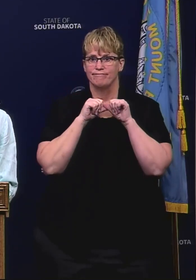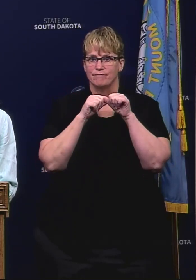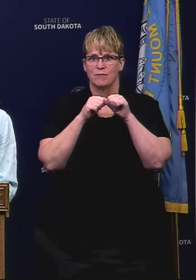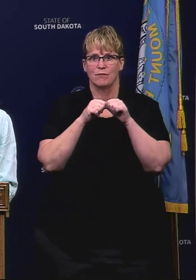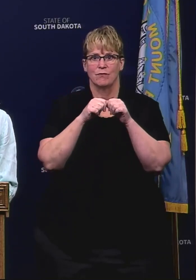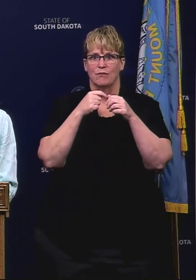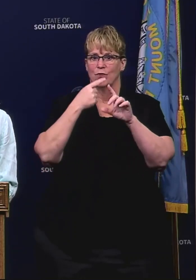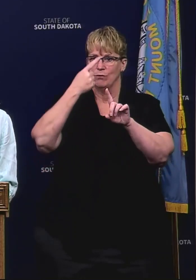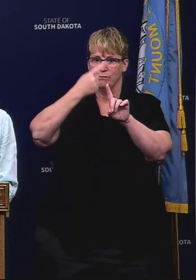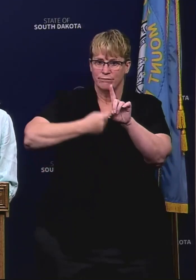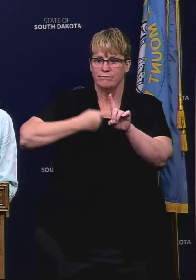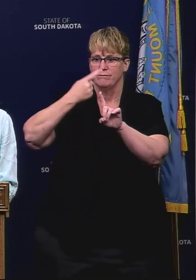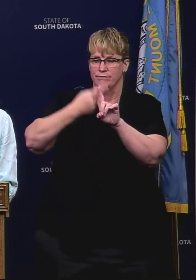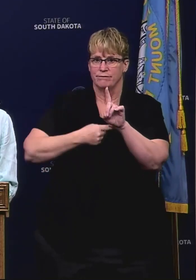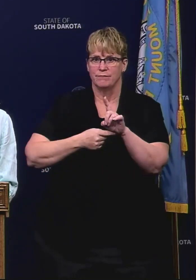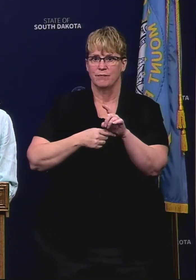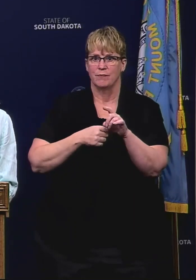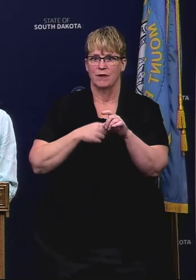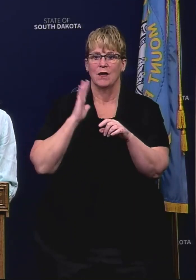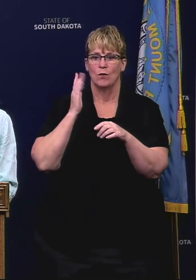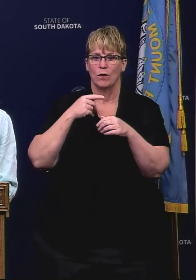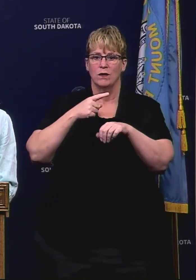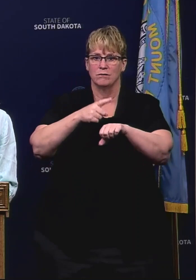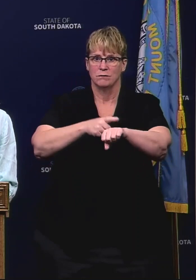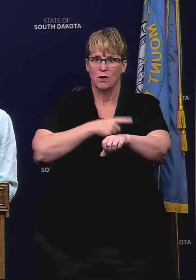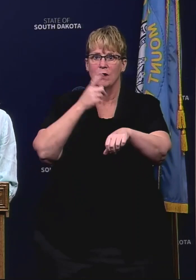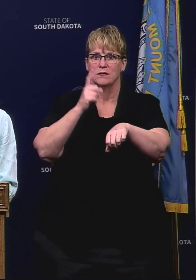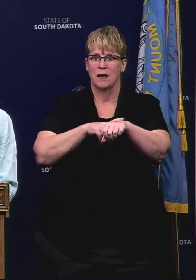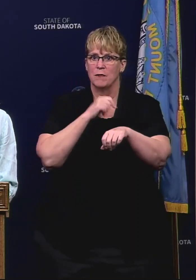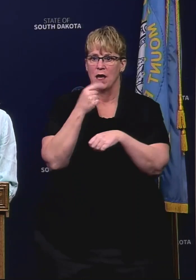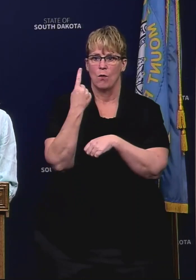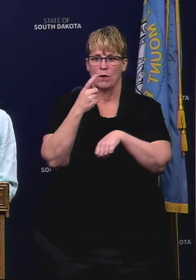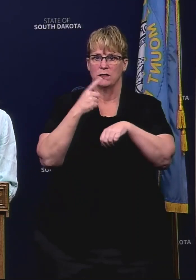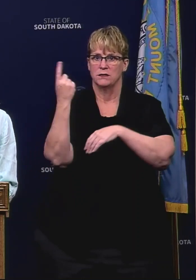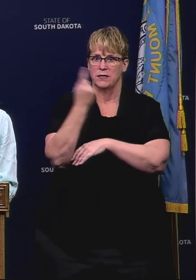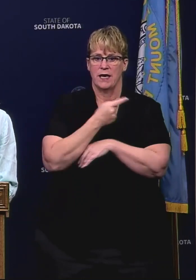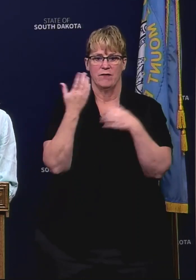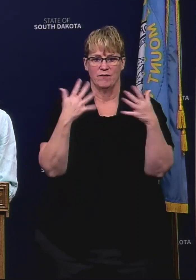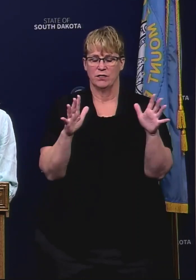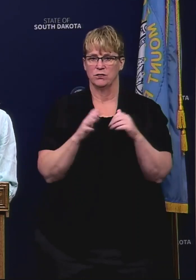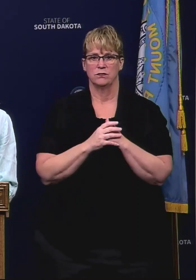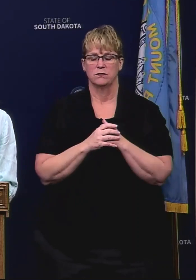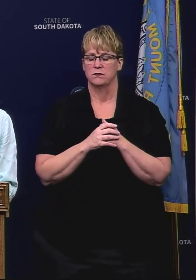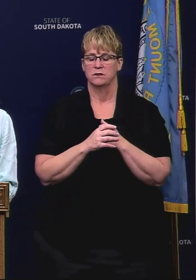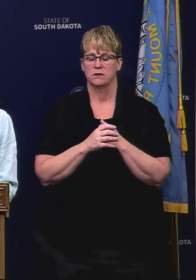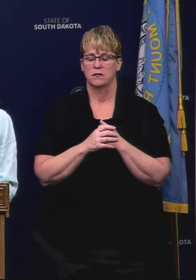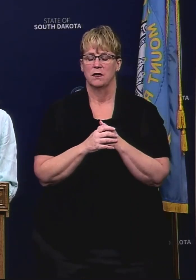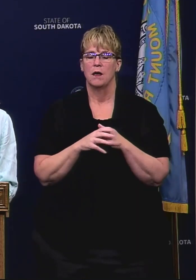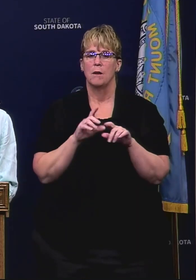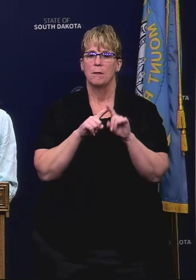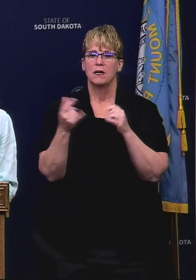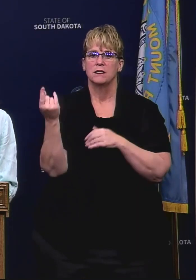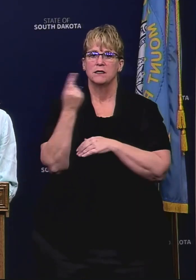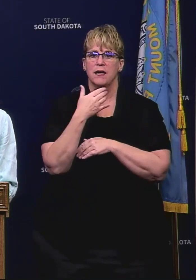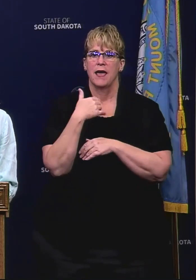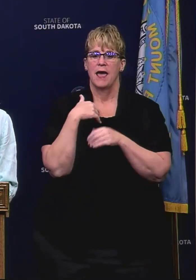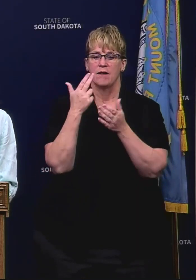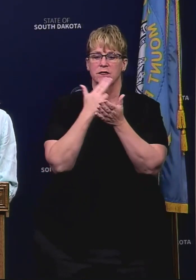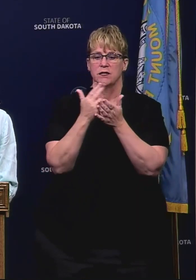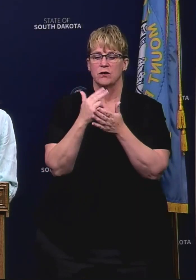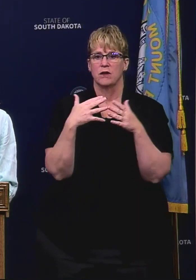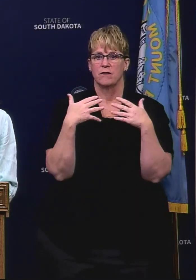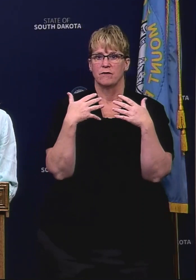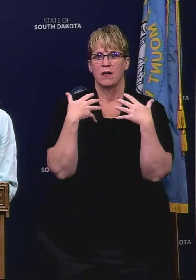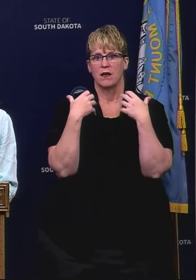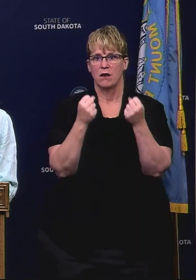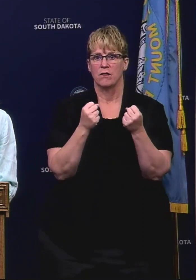This is a marathon, it's not a sprint and I did want to take the opportunity today to have the Secretary of